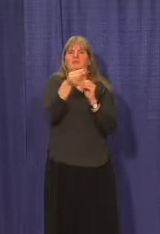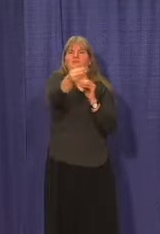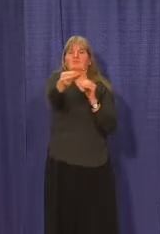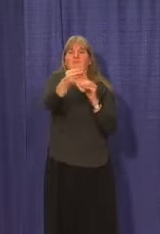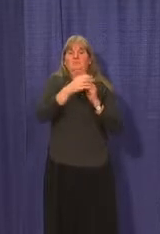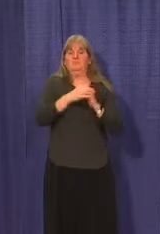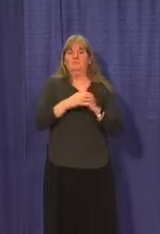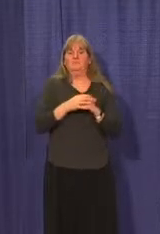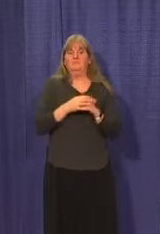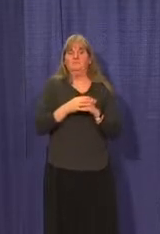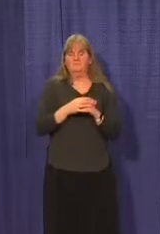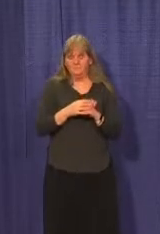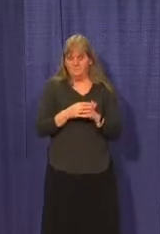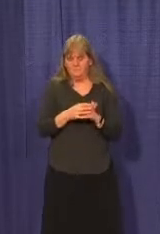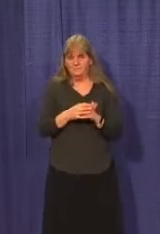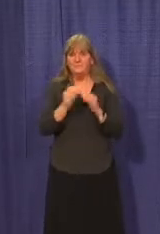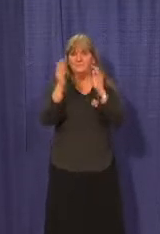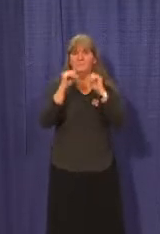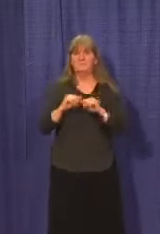slide.